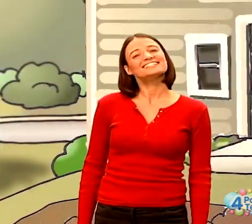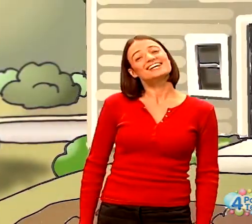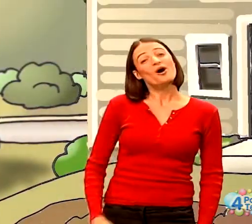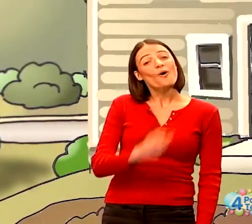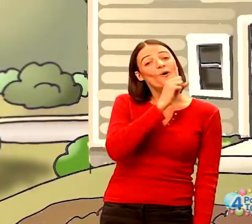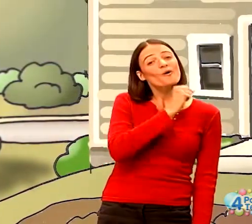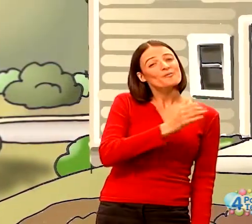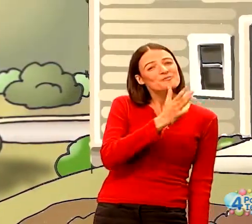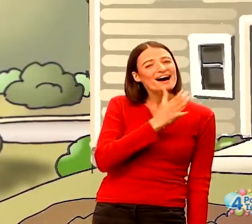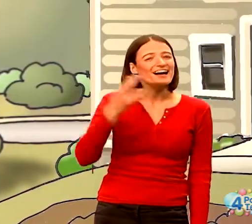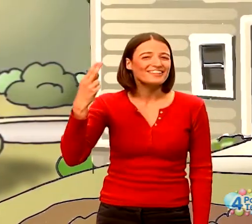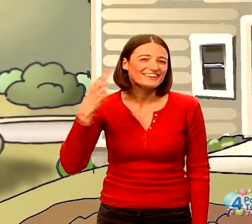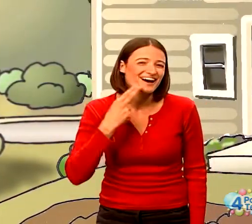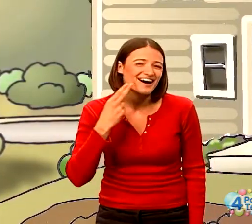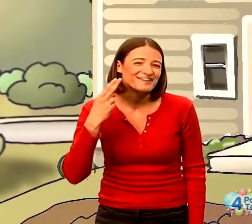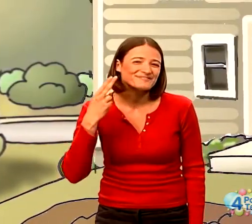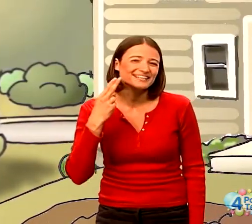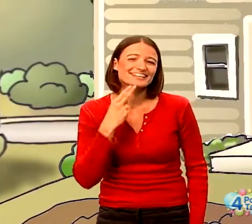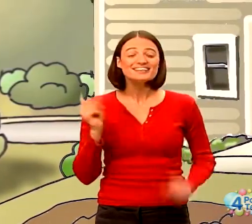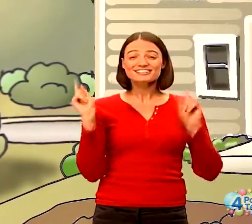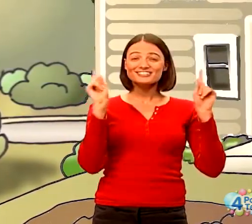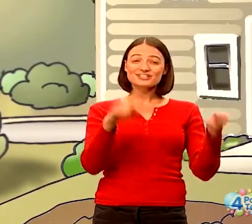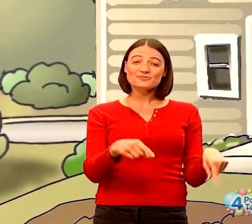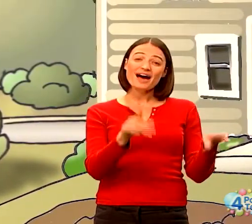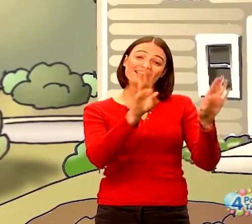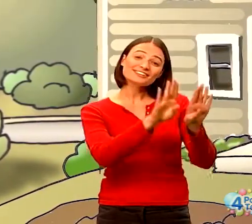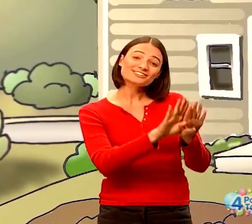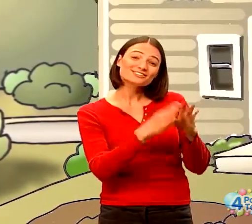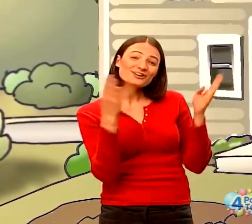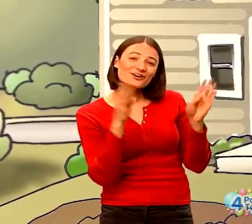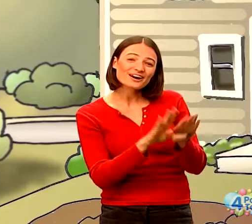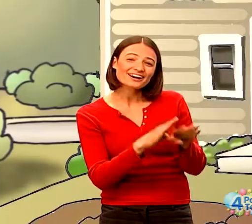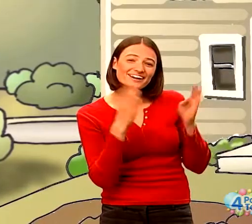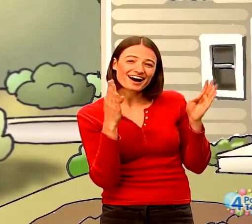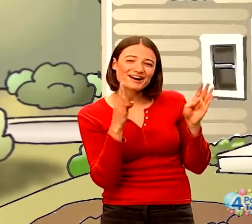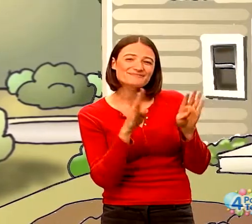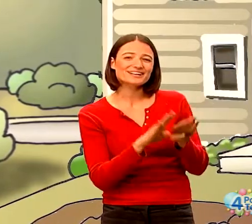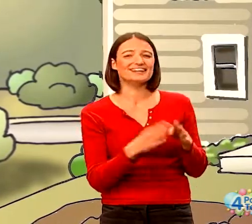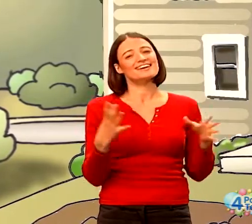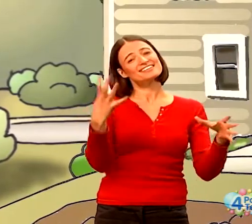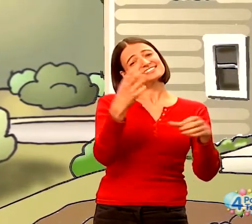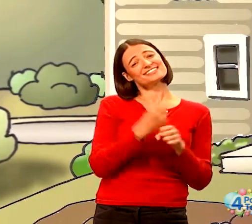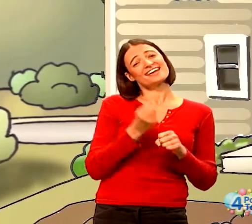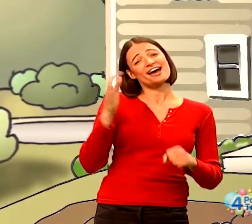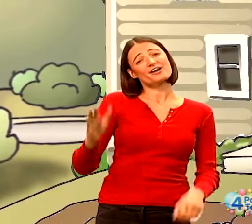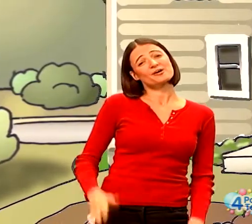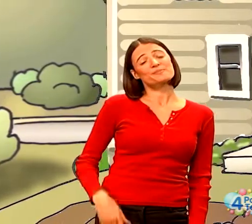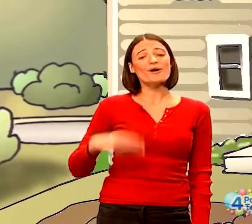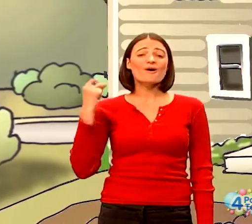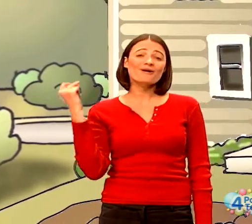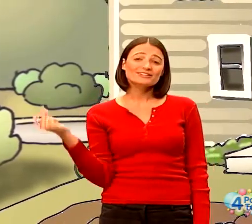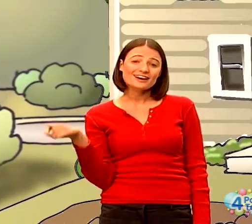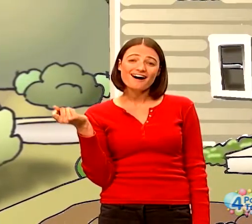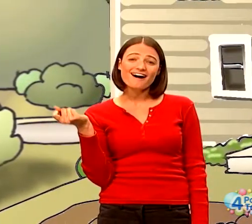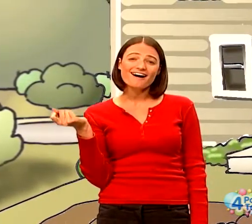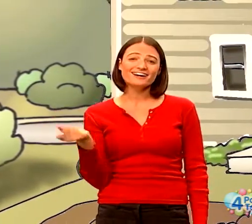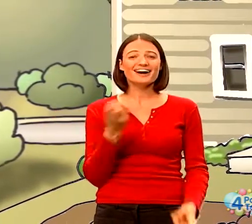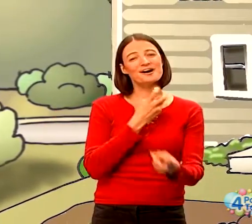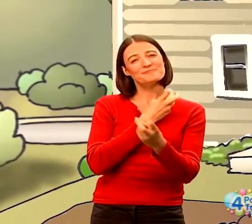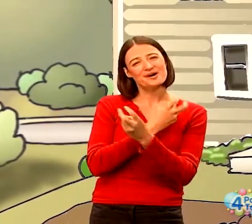Old Mother Hubbard, she went to the cupboard to get her poor dog a